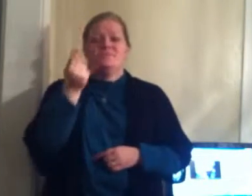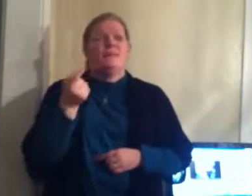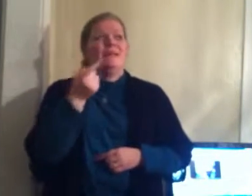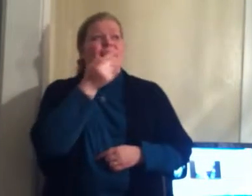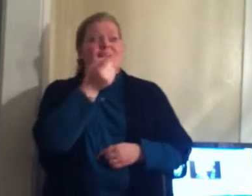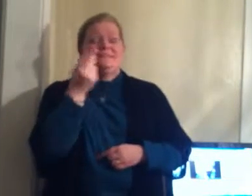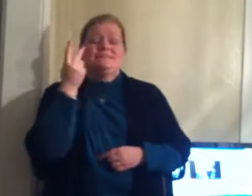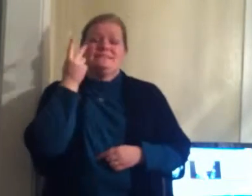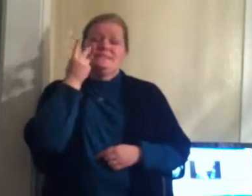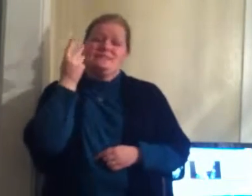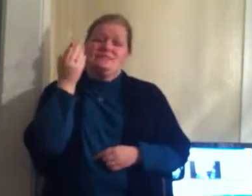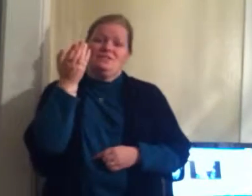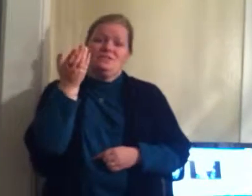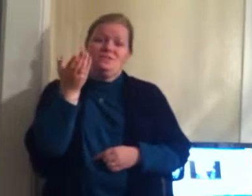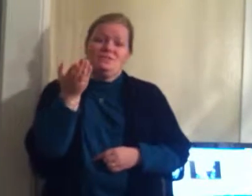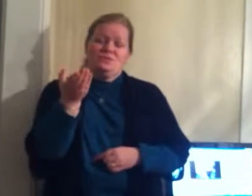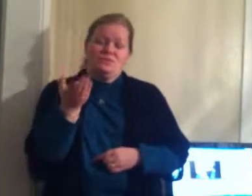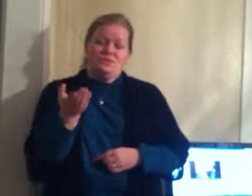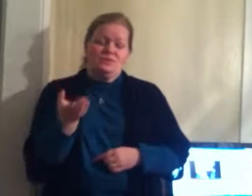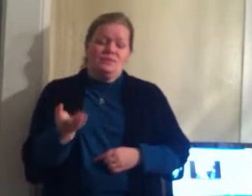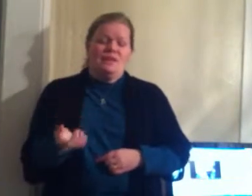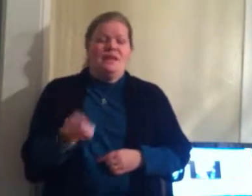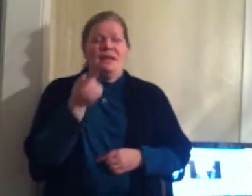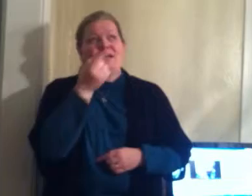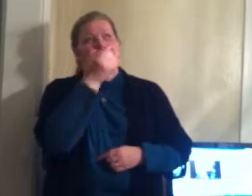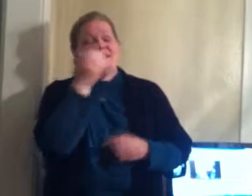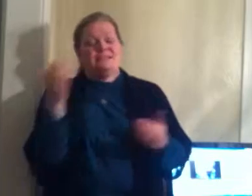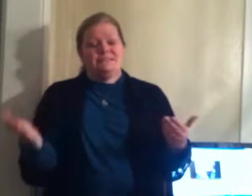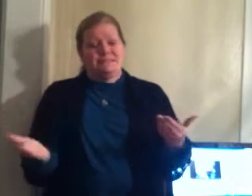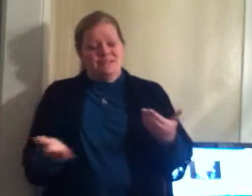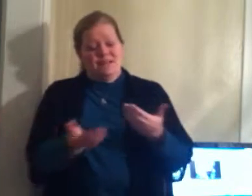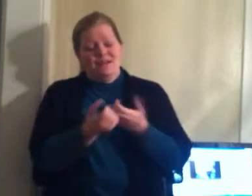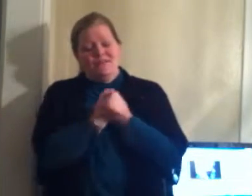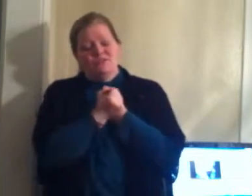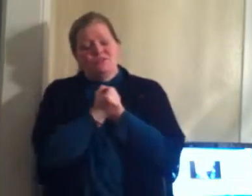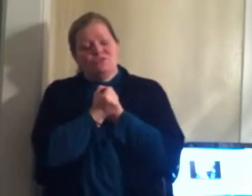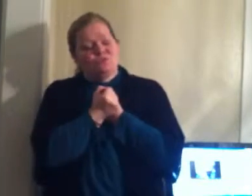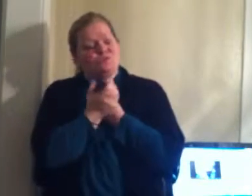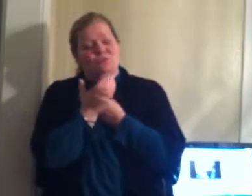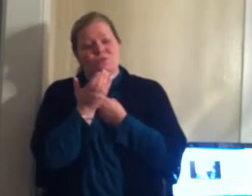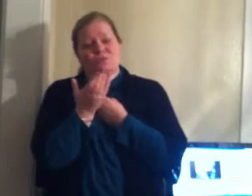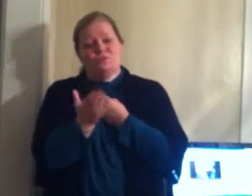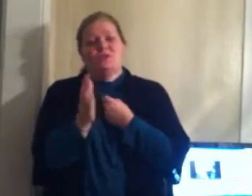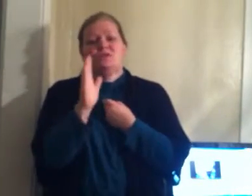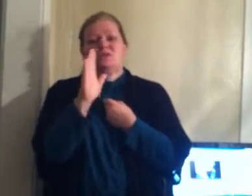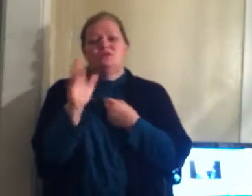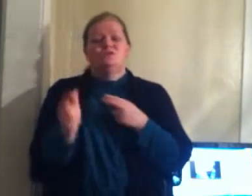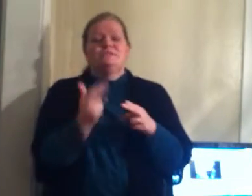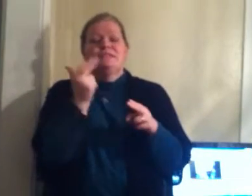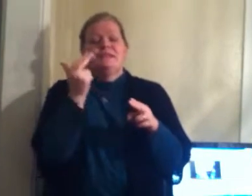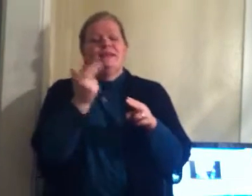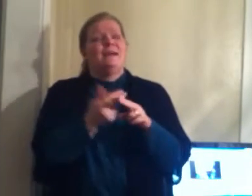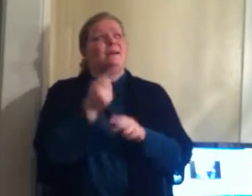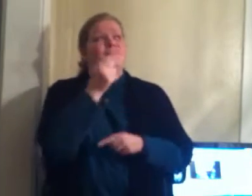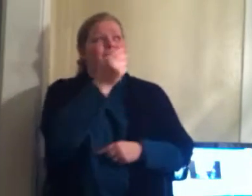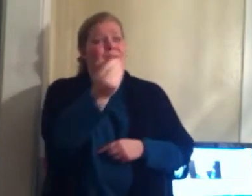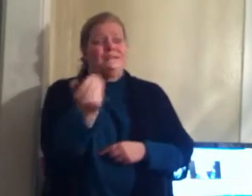He sees you He knows you He knows your